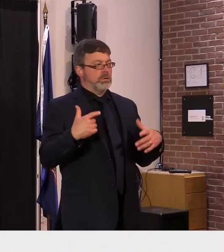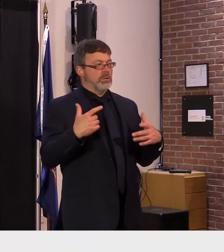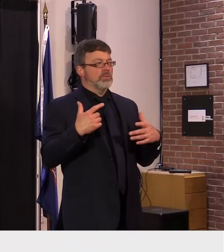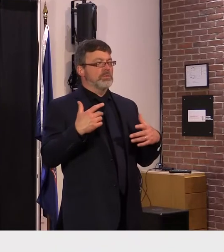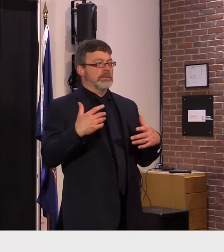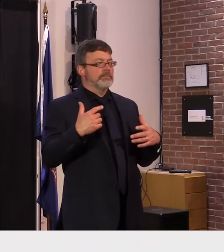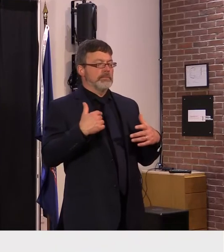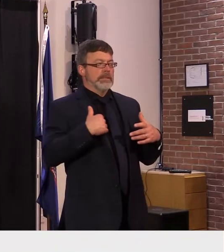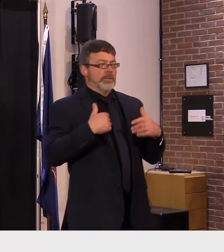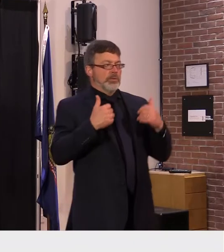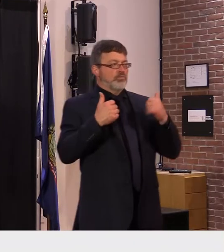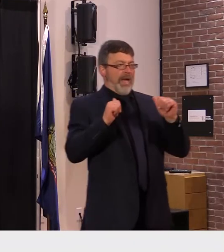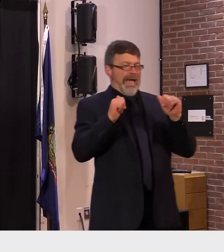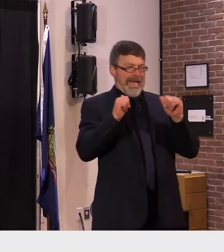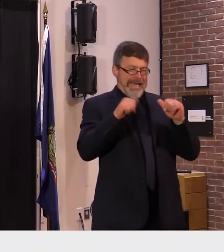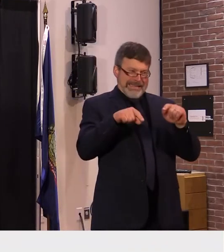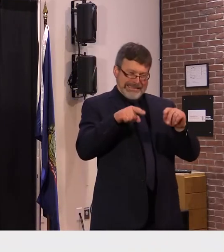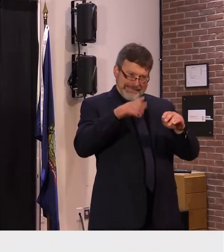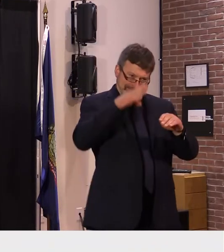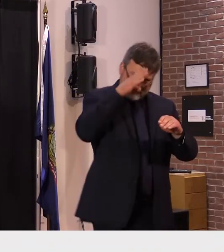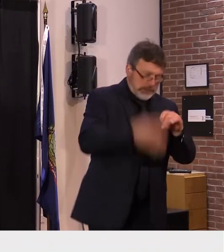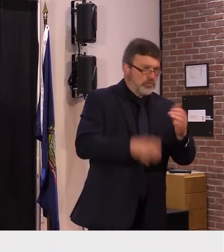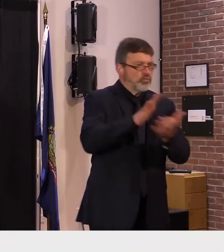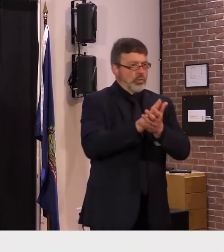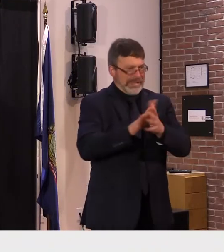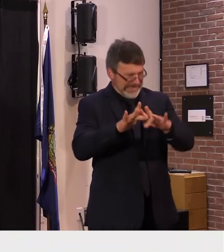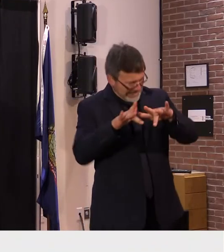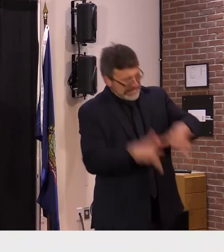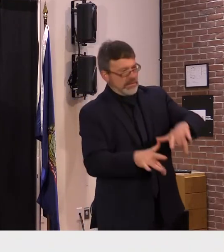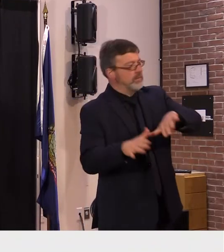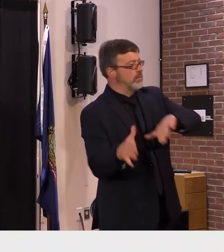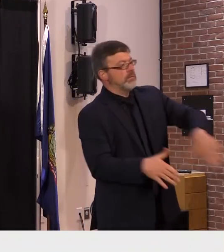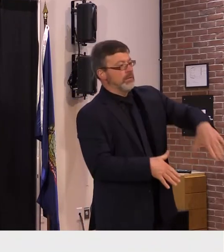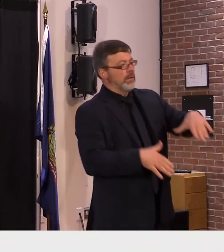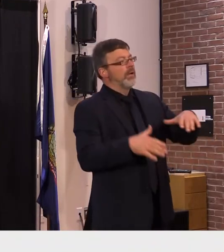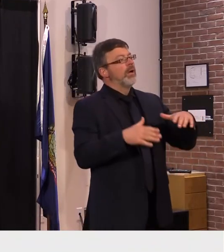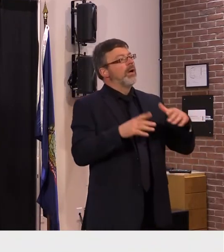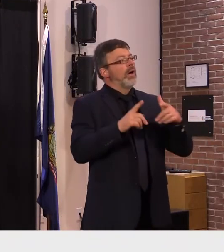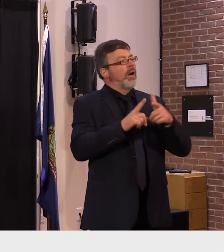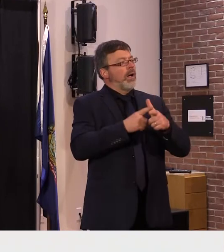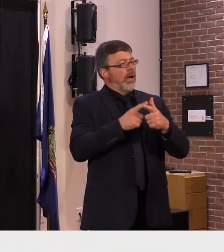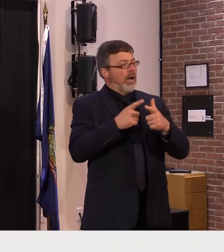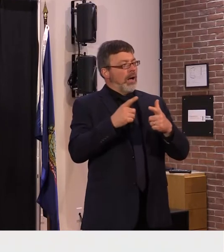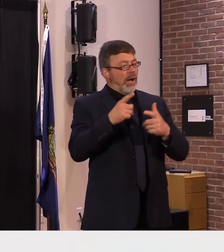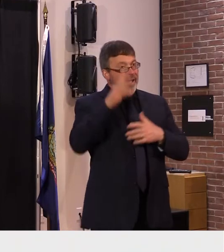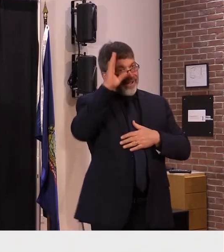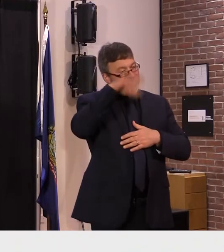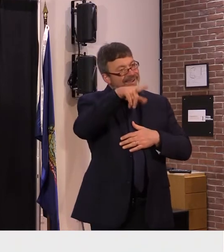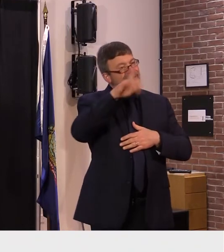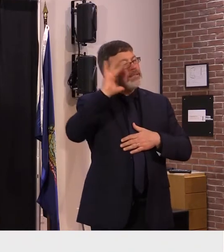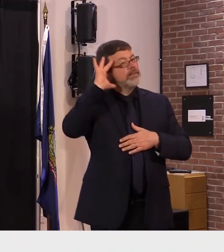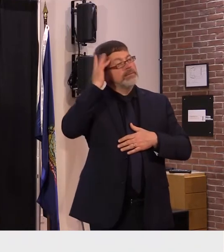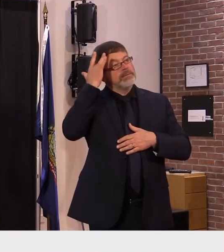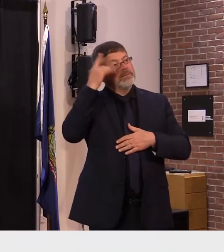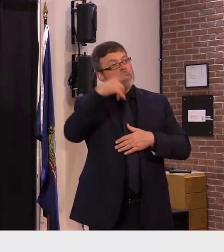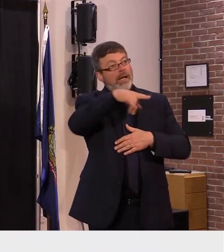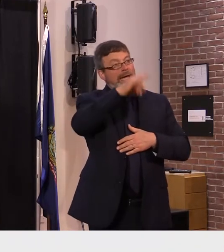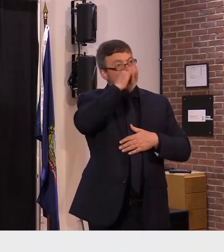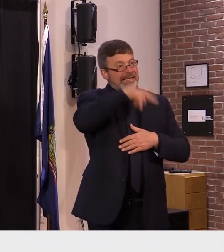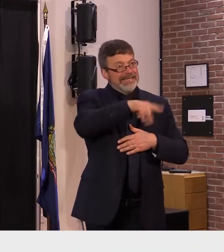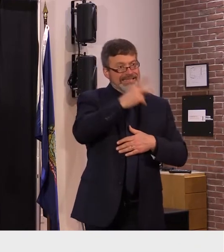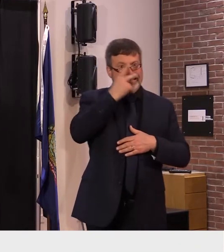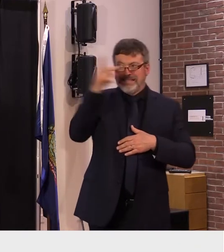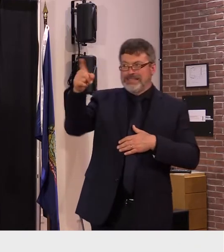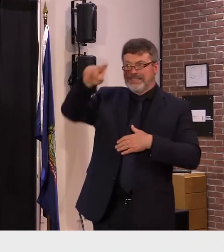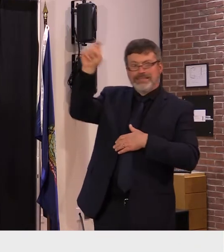school season a lot of copycat type of situations and